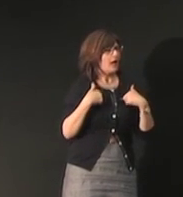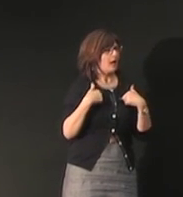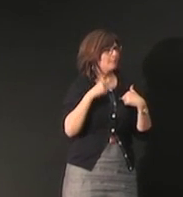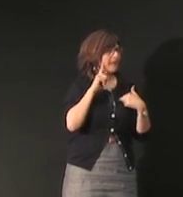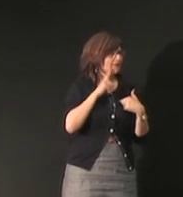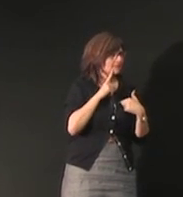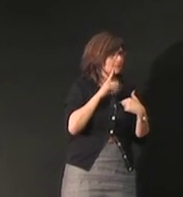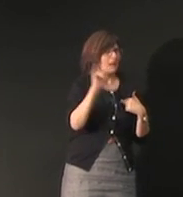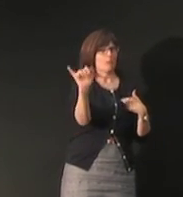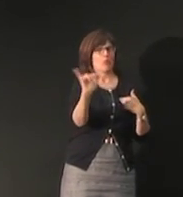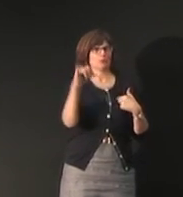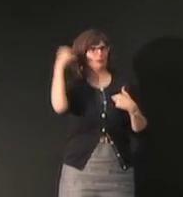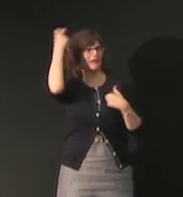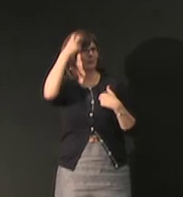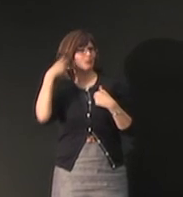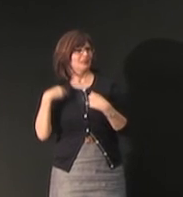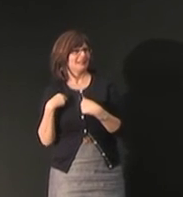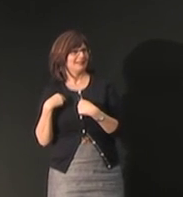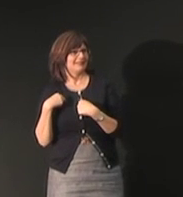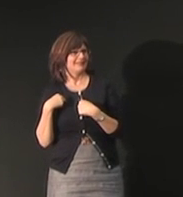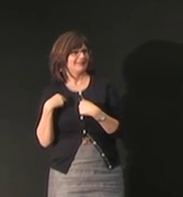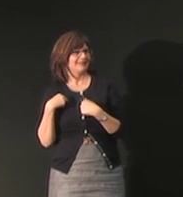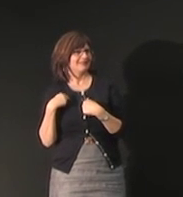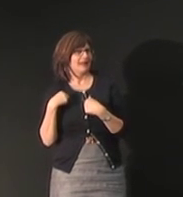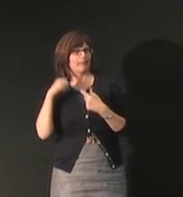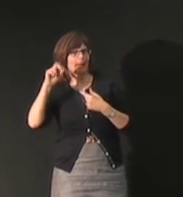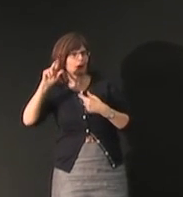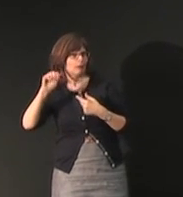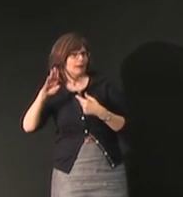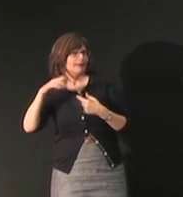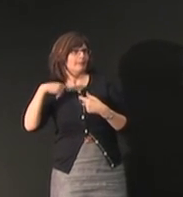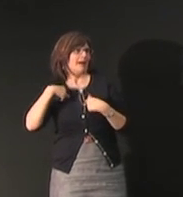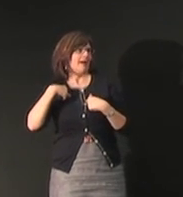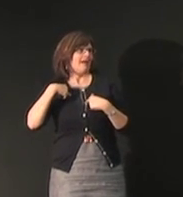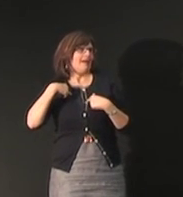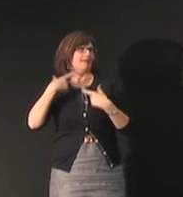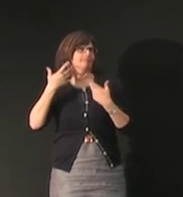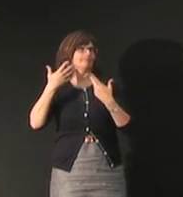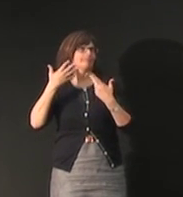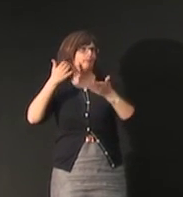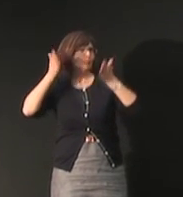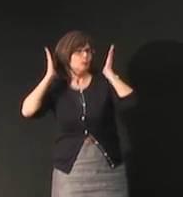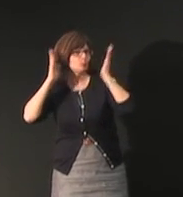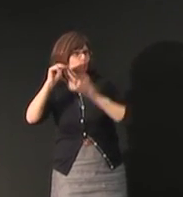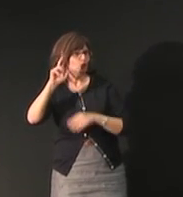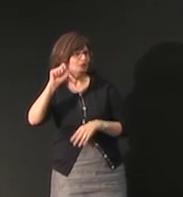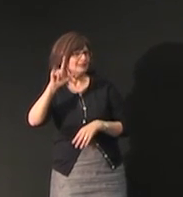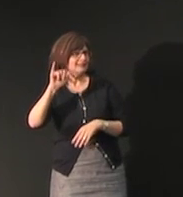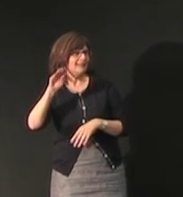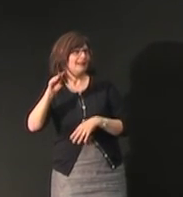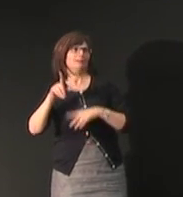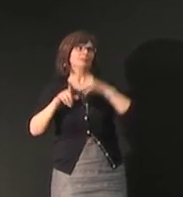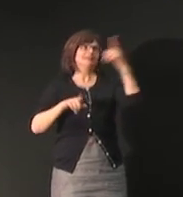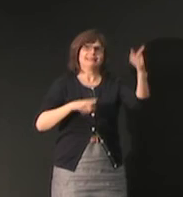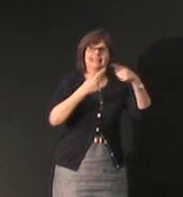so it's also an issue about identity people are Bedouin they're deaf they're